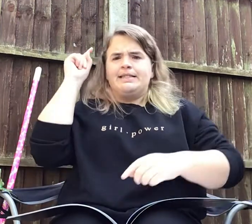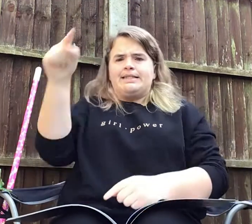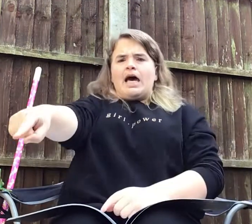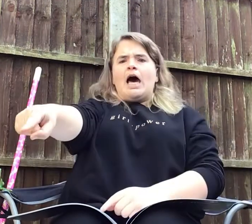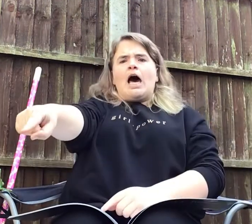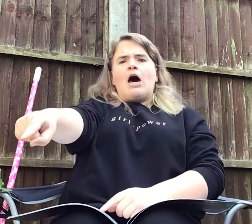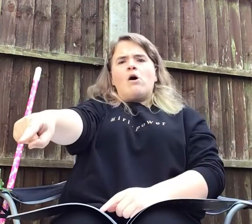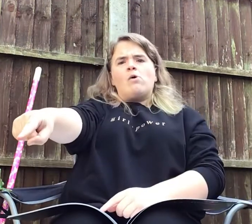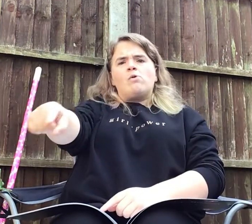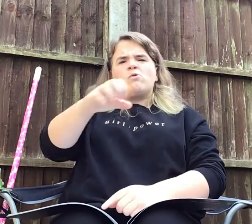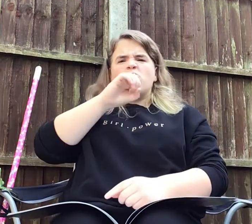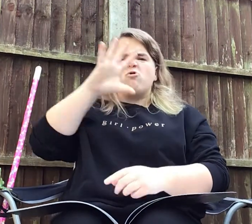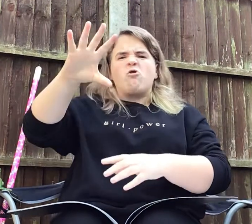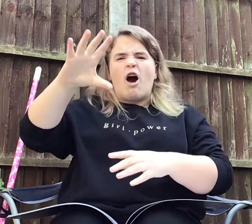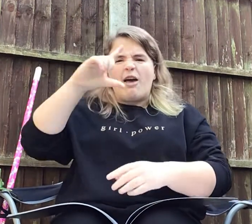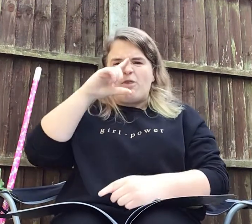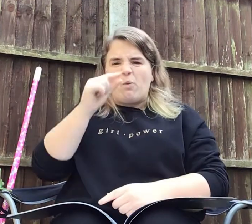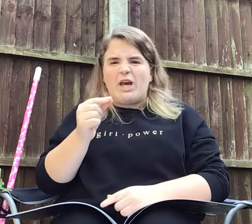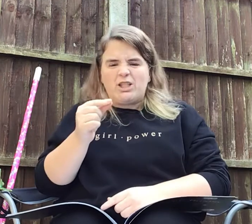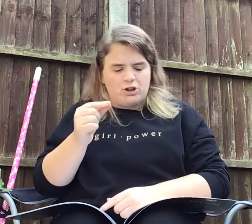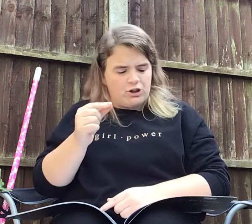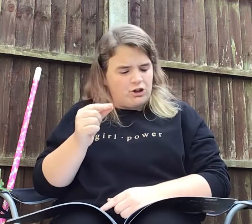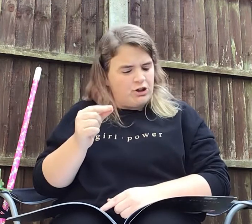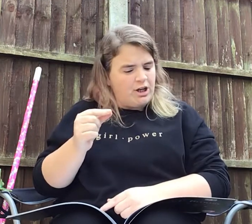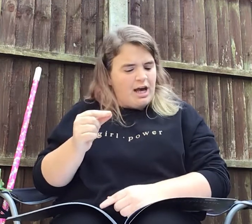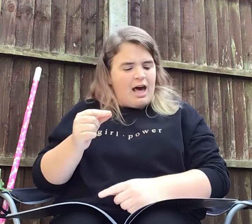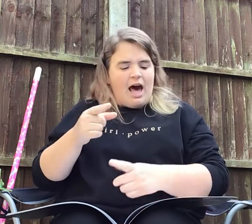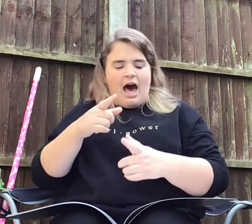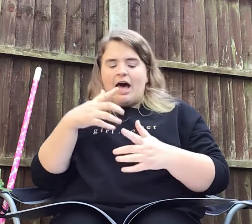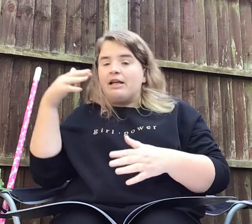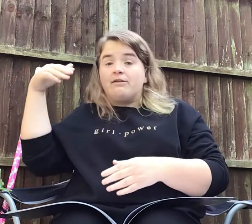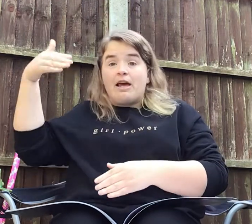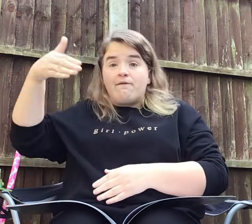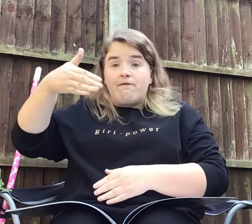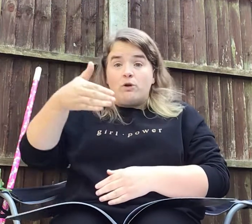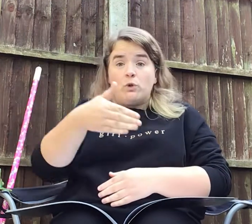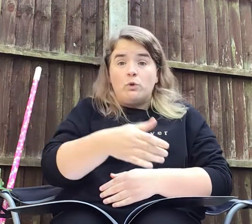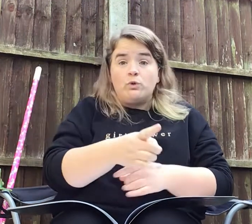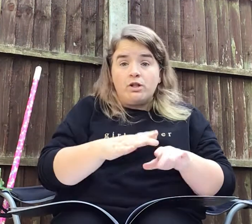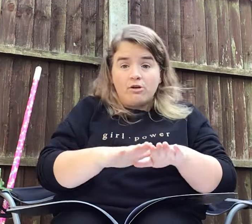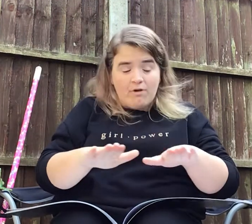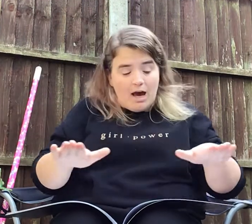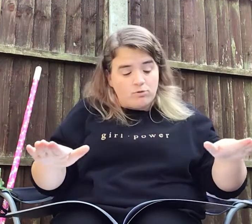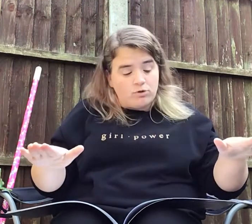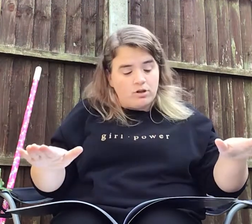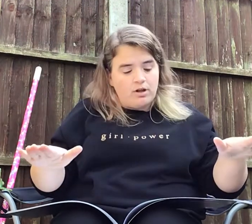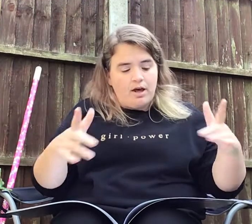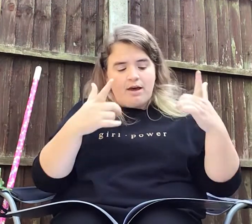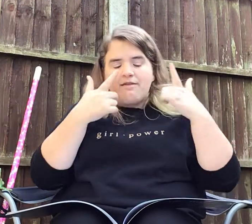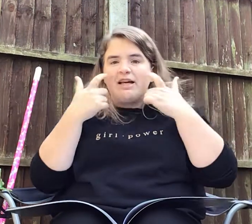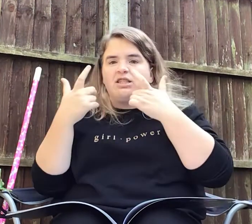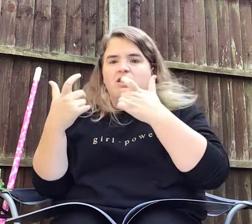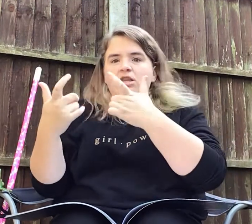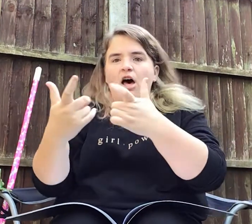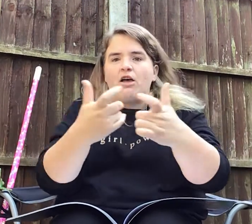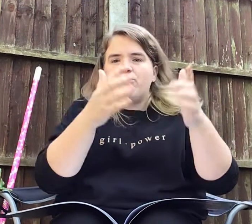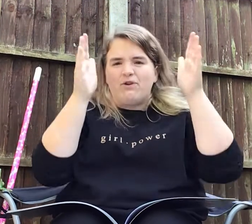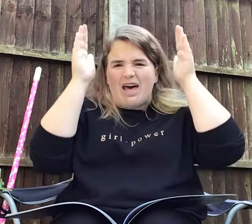Down! cried the witch. And they flew to the ground. They searched for the